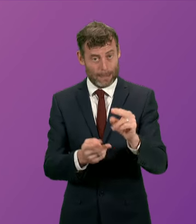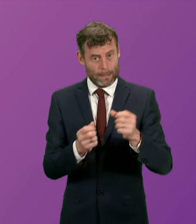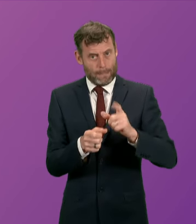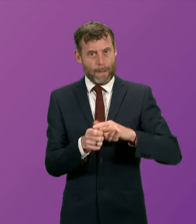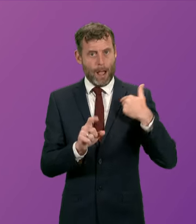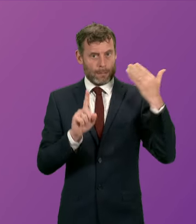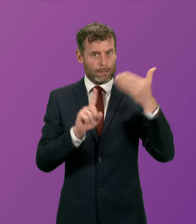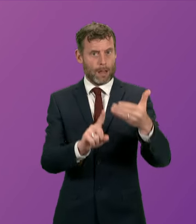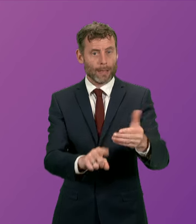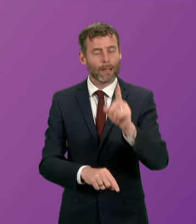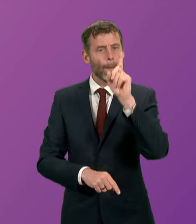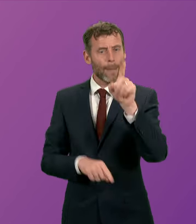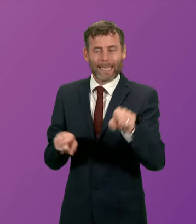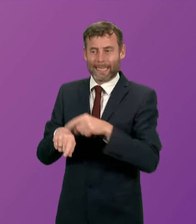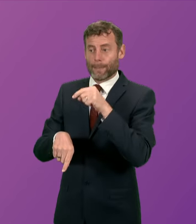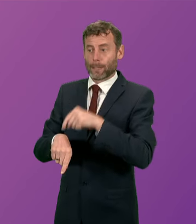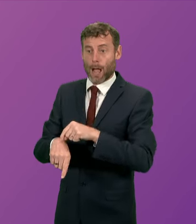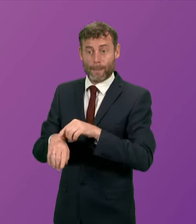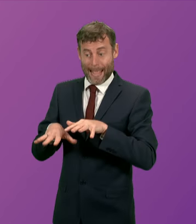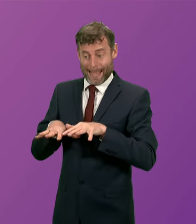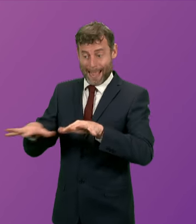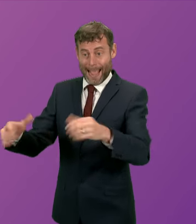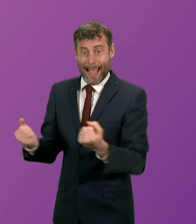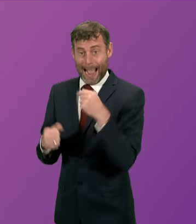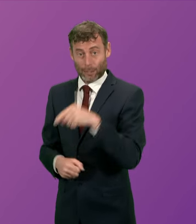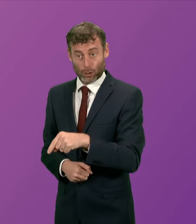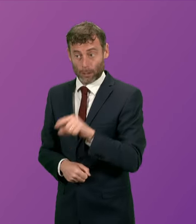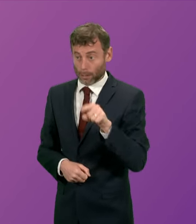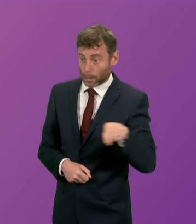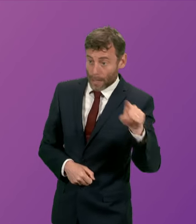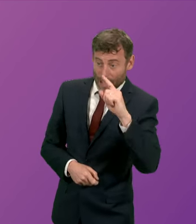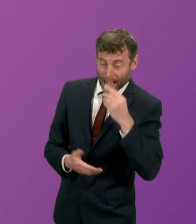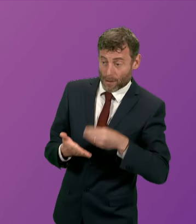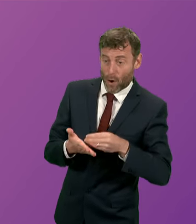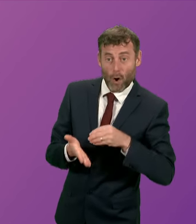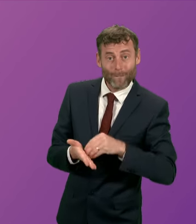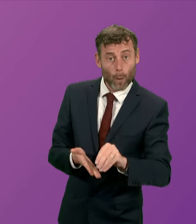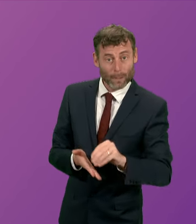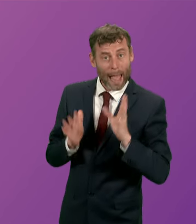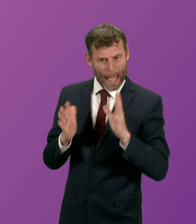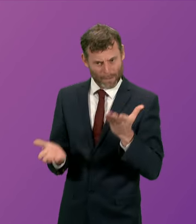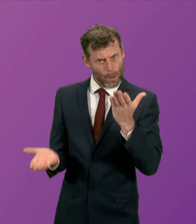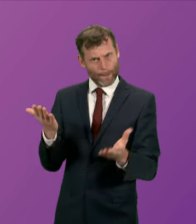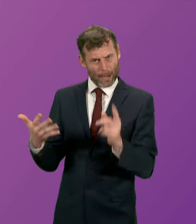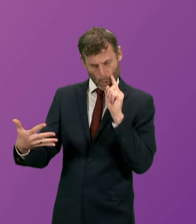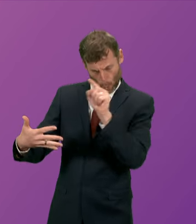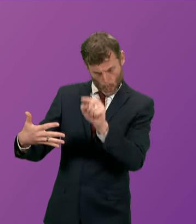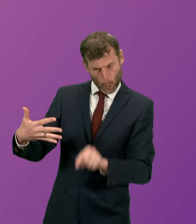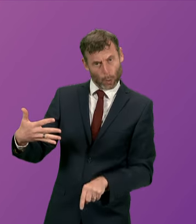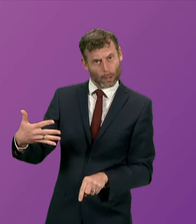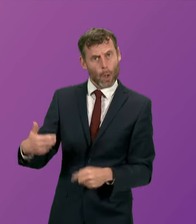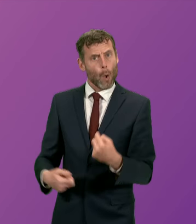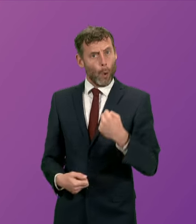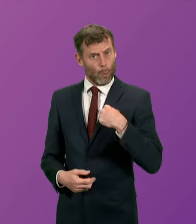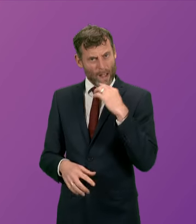energy supplies. So the commitment I give to Lorna Slater willingly today is that the government recognises the